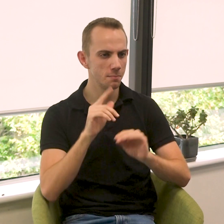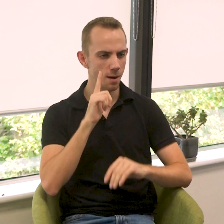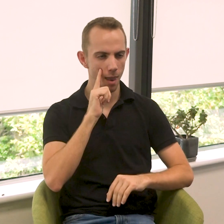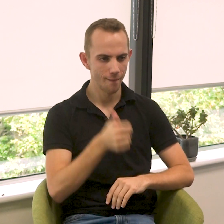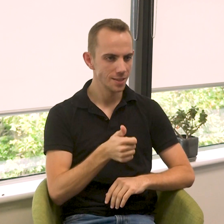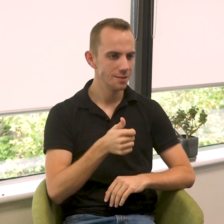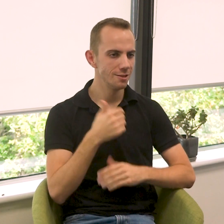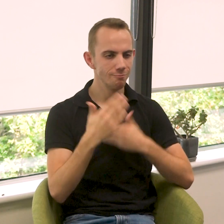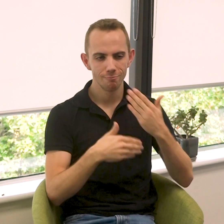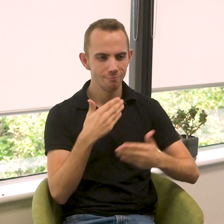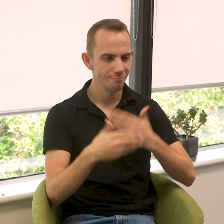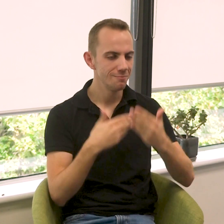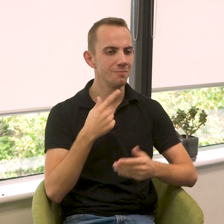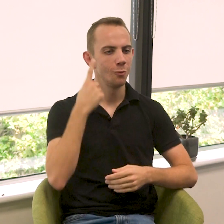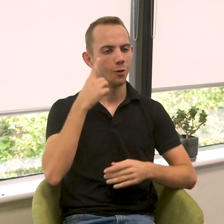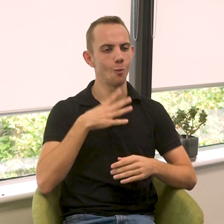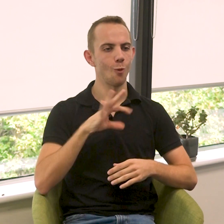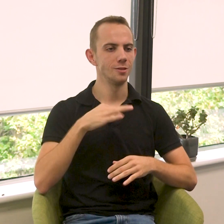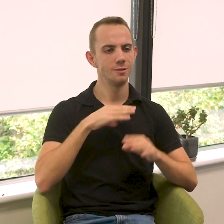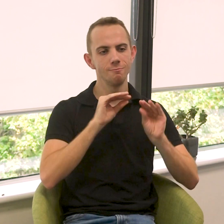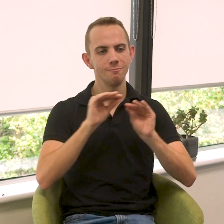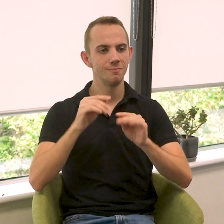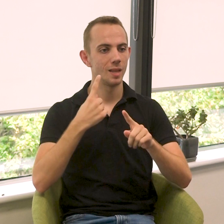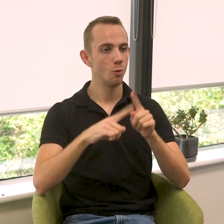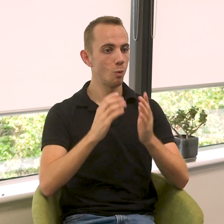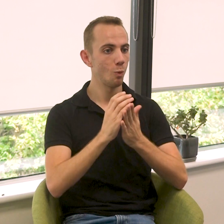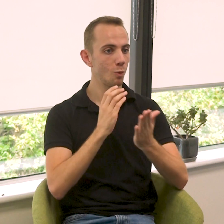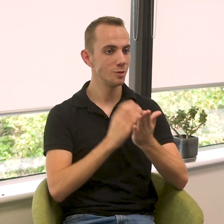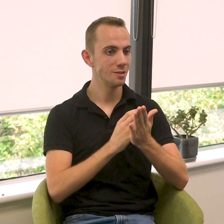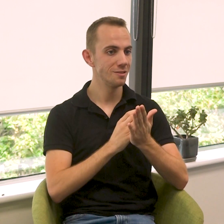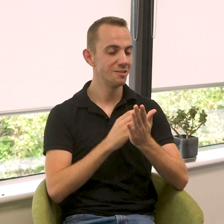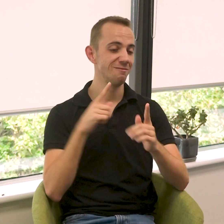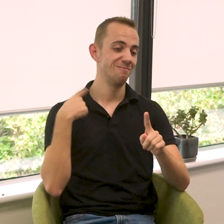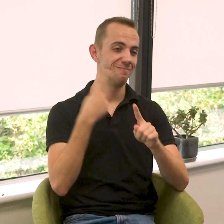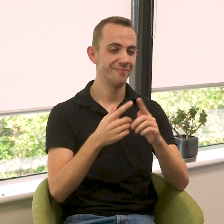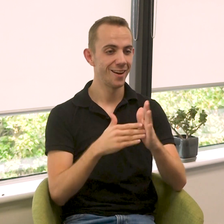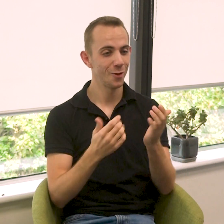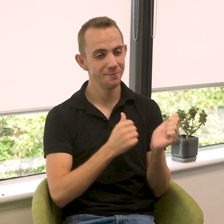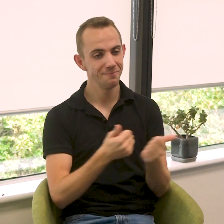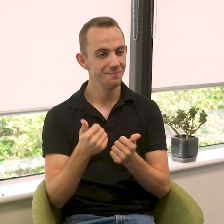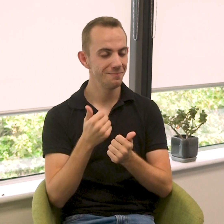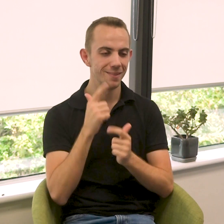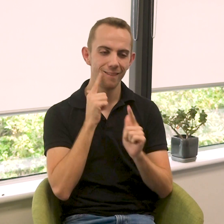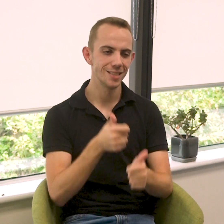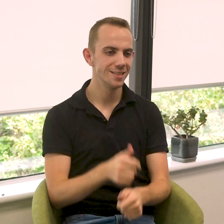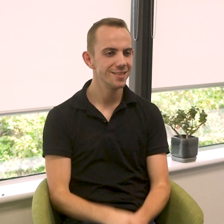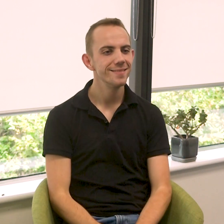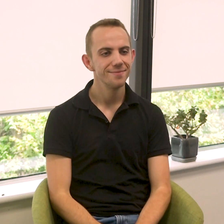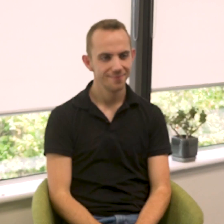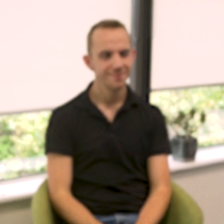while teaching those courses, and thought I would make the move to teaching accredited courses, and I've been loving it so far.